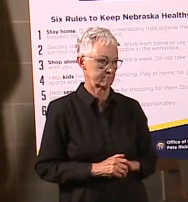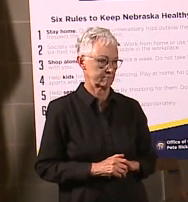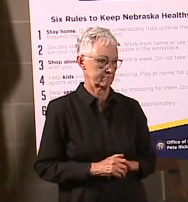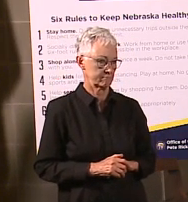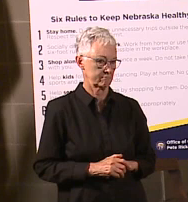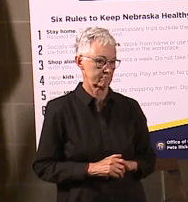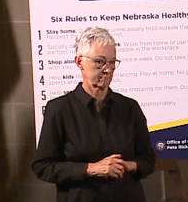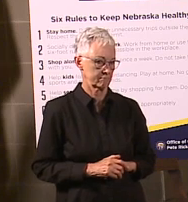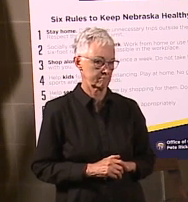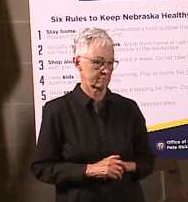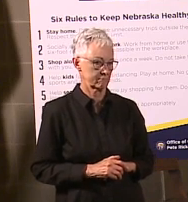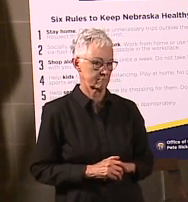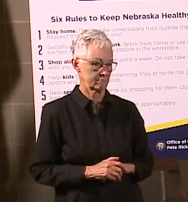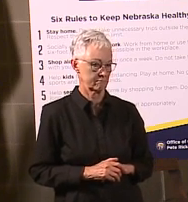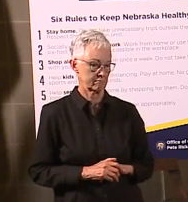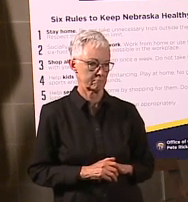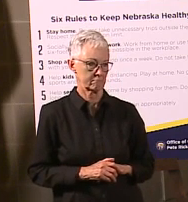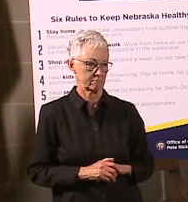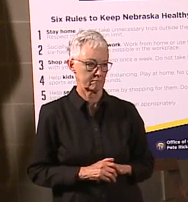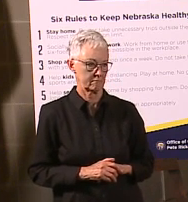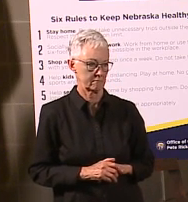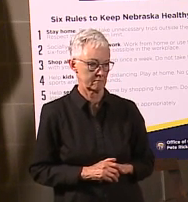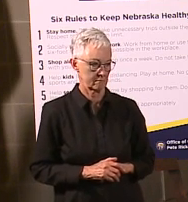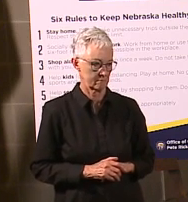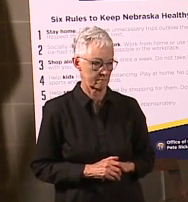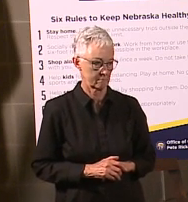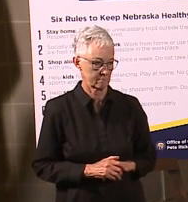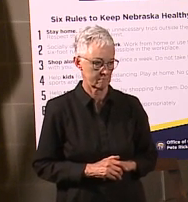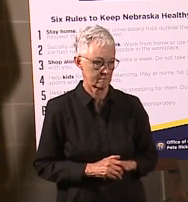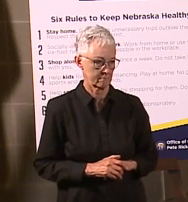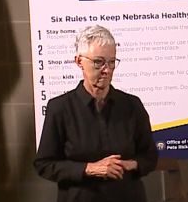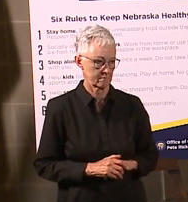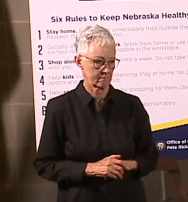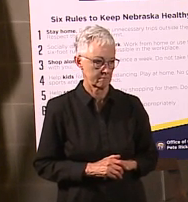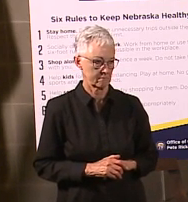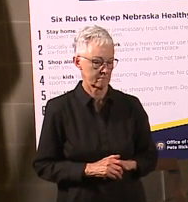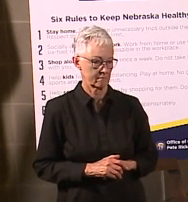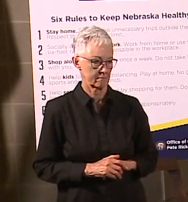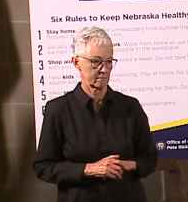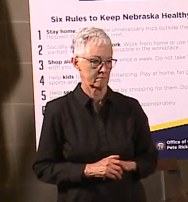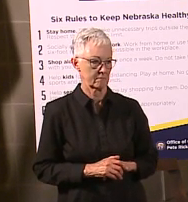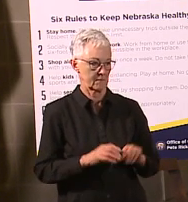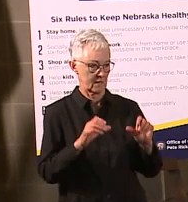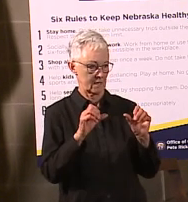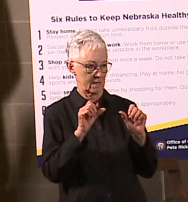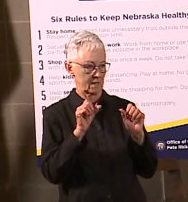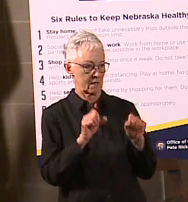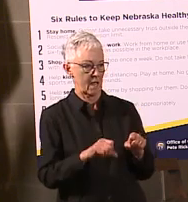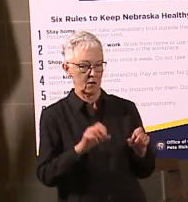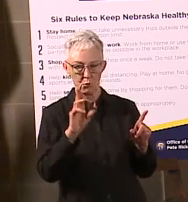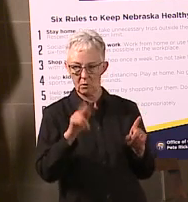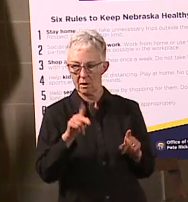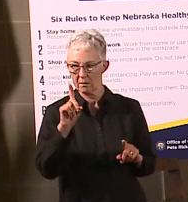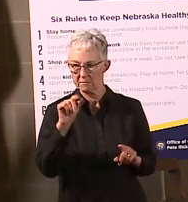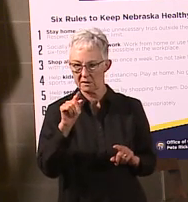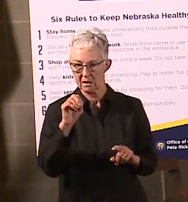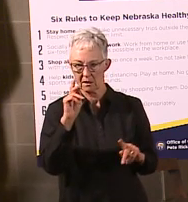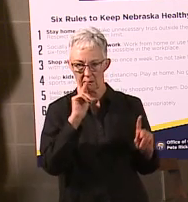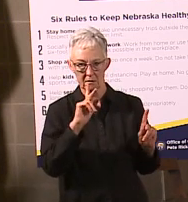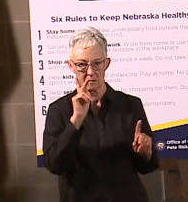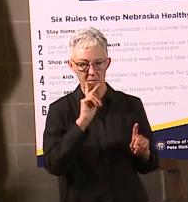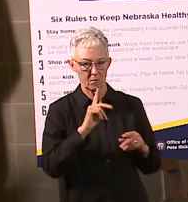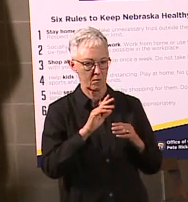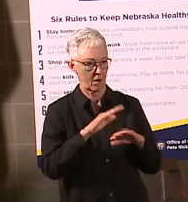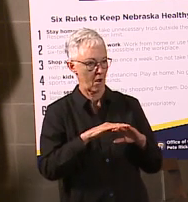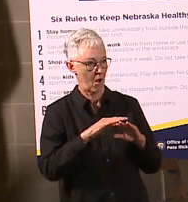John Alvin. Can you update people on the status of receiving unemployment and stimulus funds? He's been hearing from